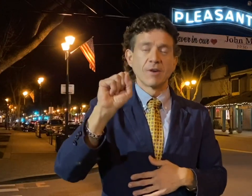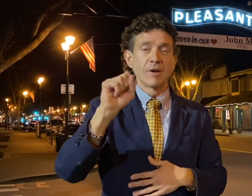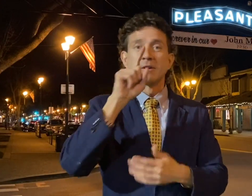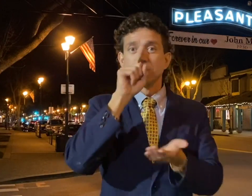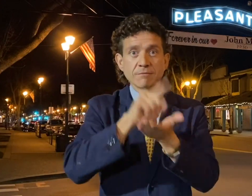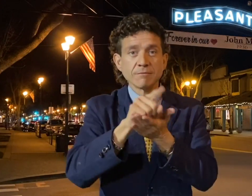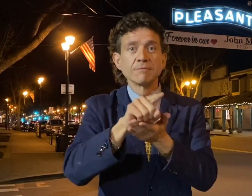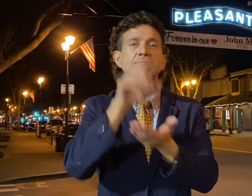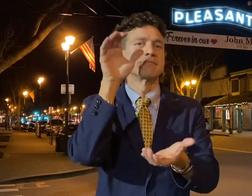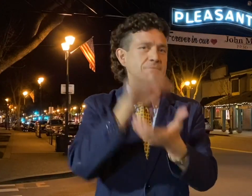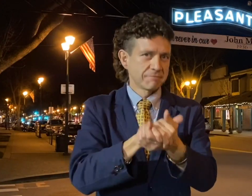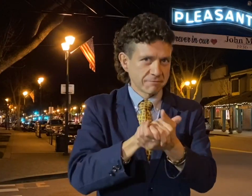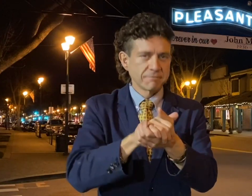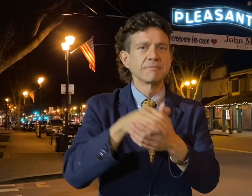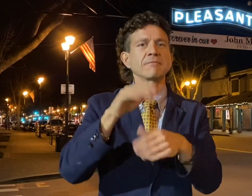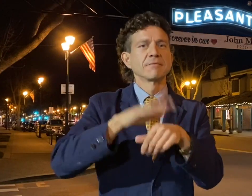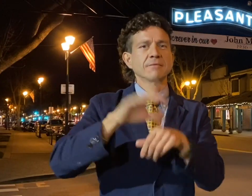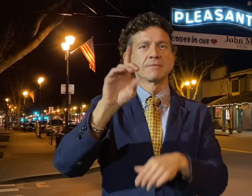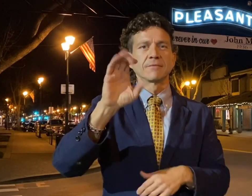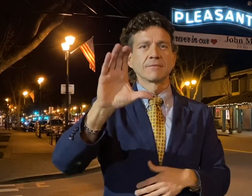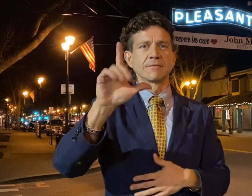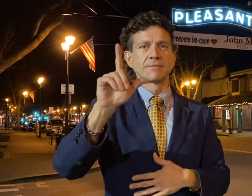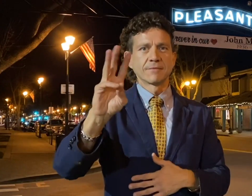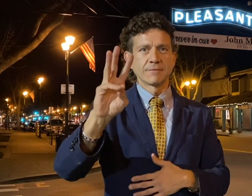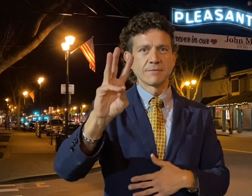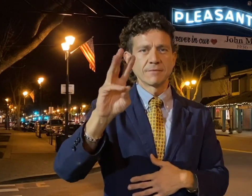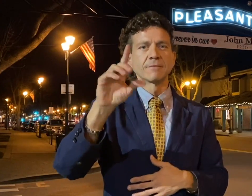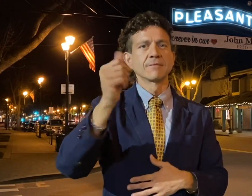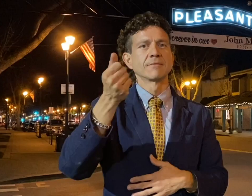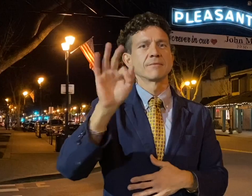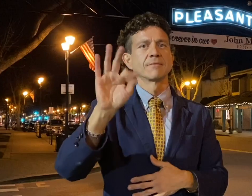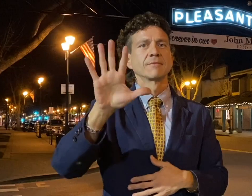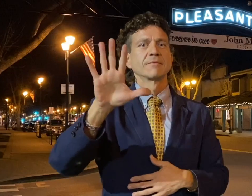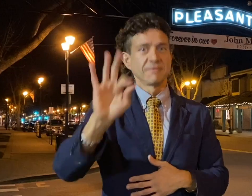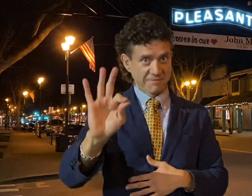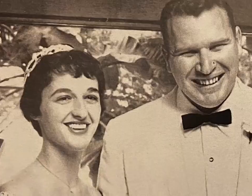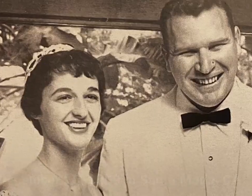They met, fell in love, and got married on December 26th, 1959.